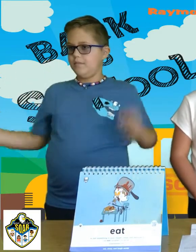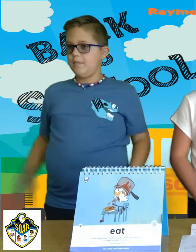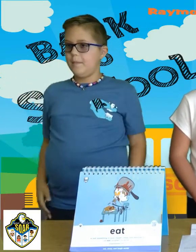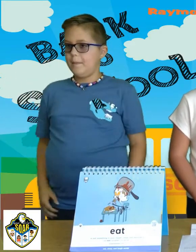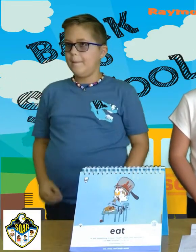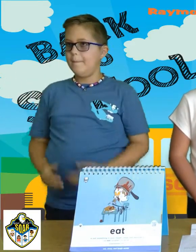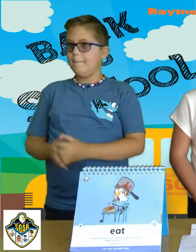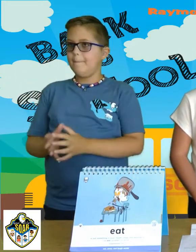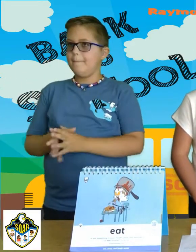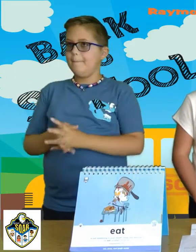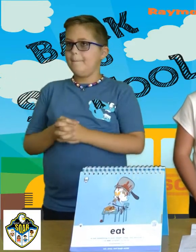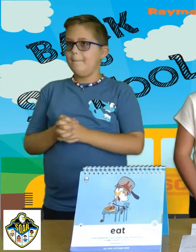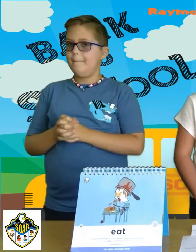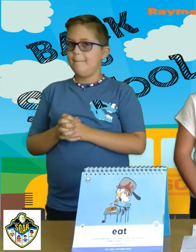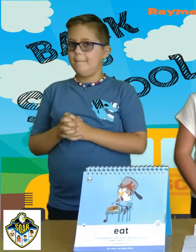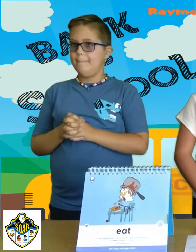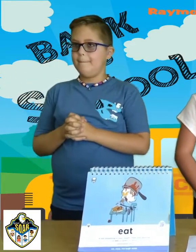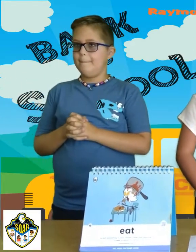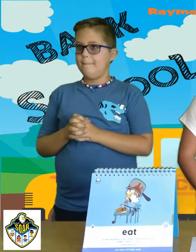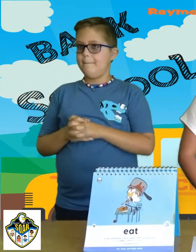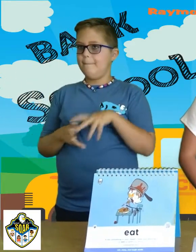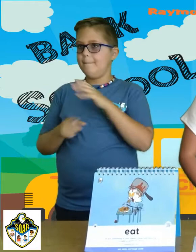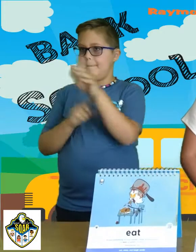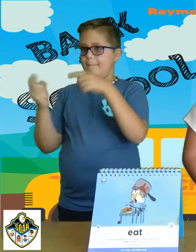Our soaring sign of the week is eat.